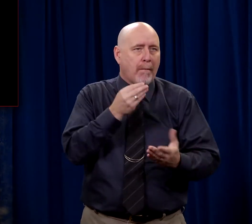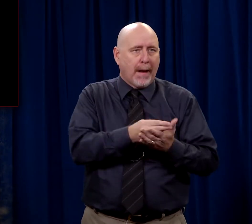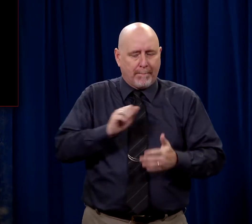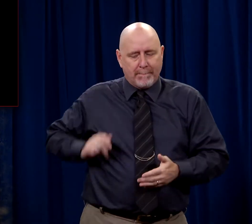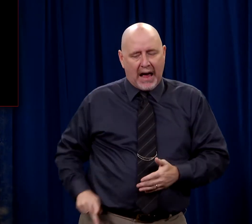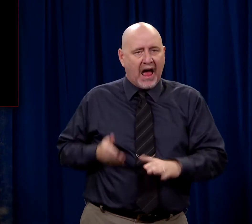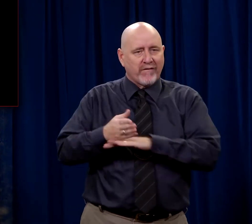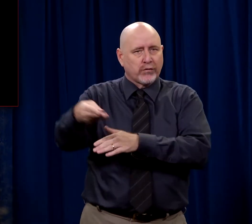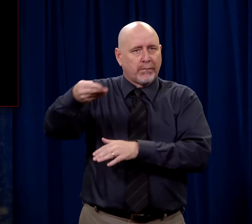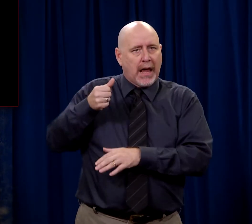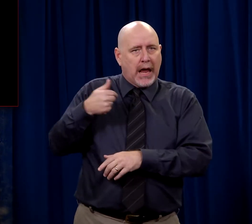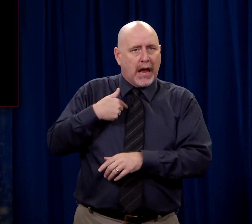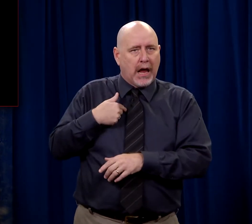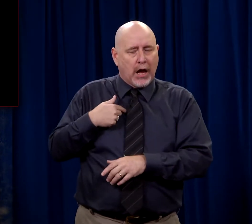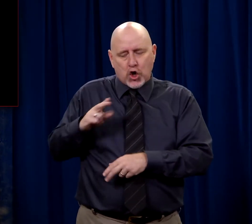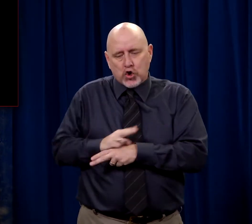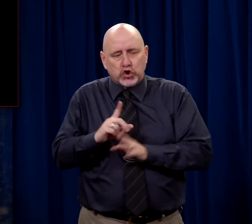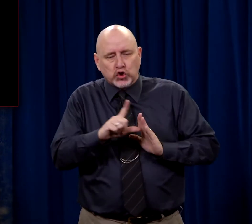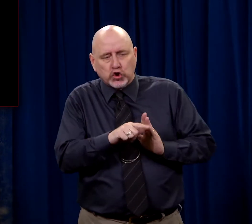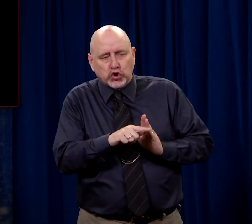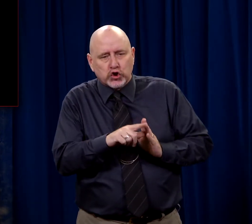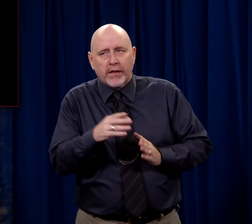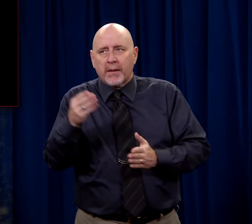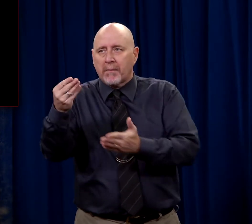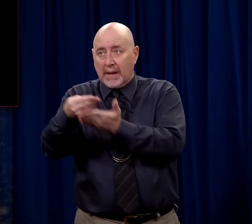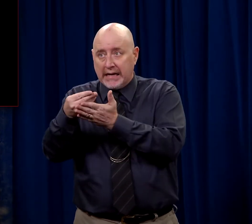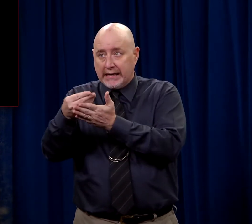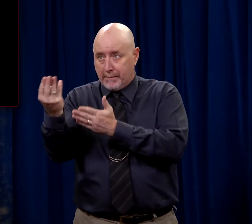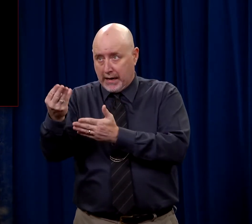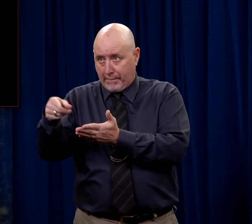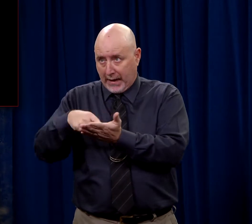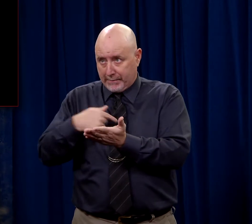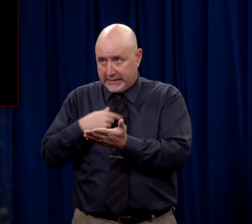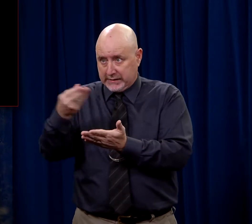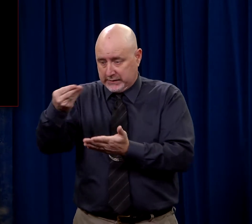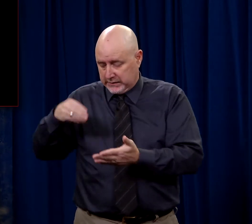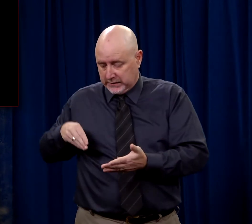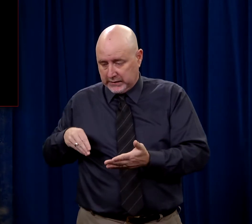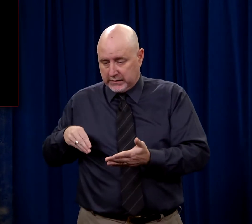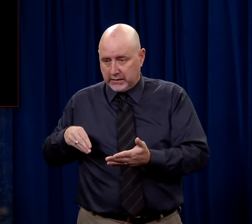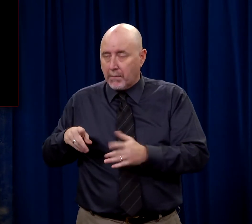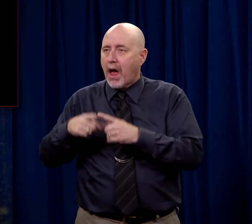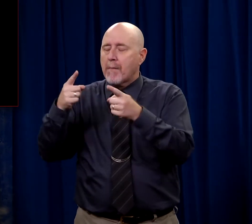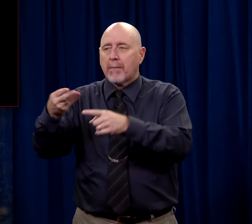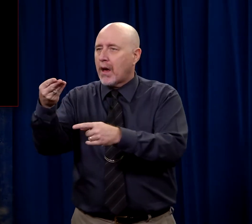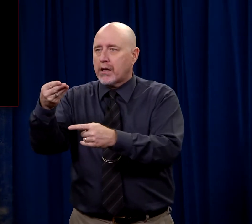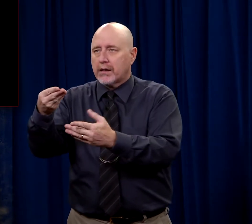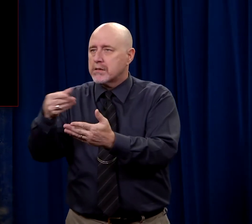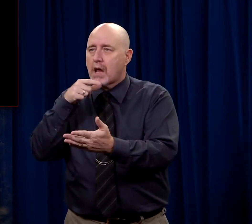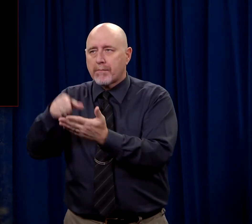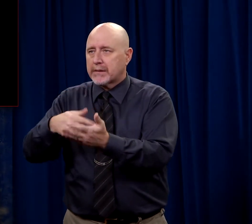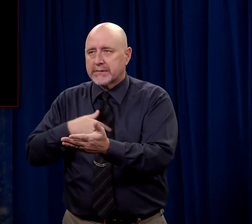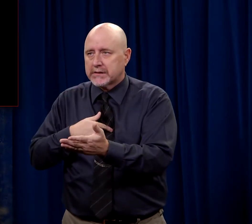it. I'm going to put it back. I'm just going to use it for a little bit. So Monday comes and he doesn't get paid like he anticipated.